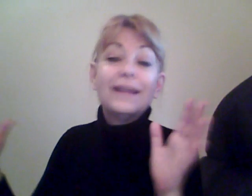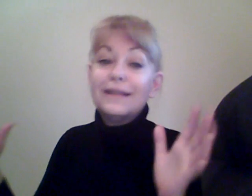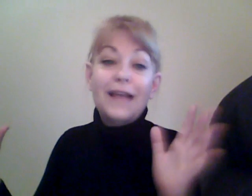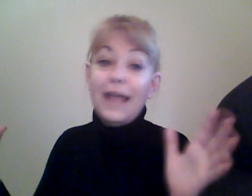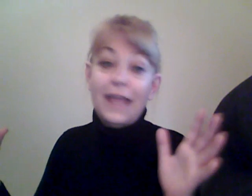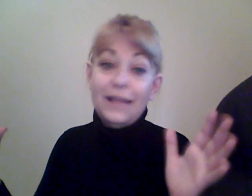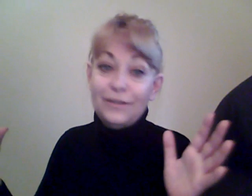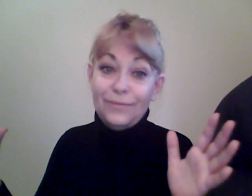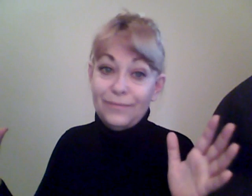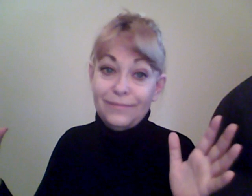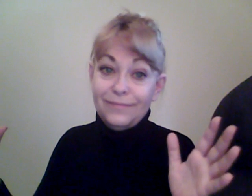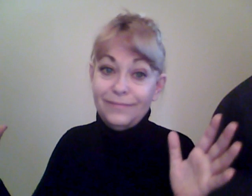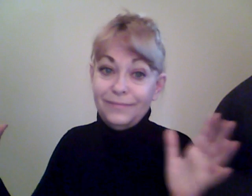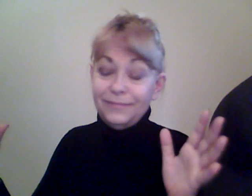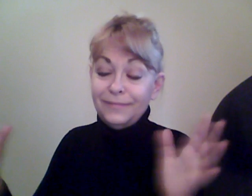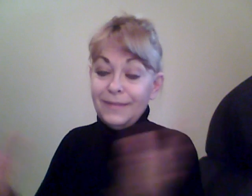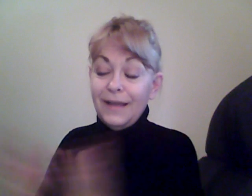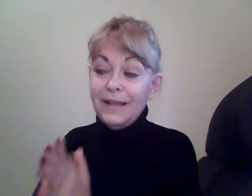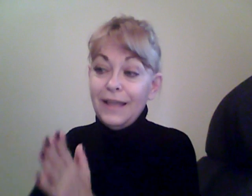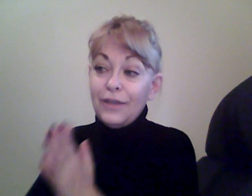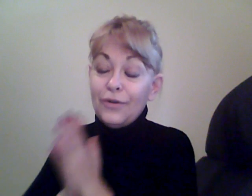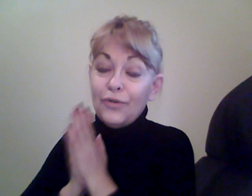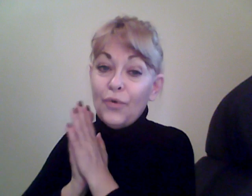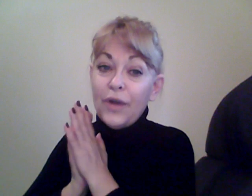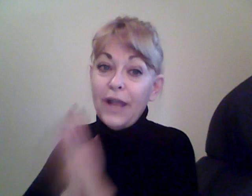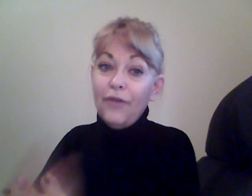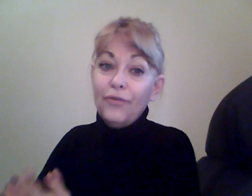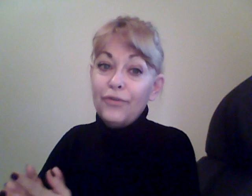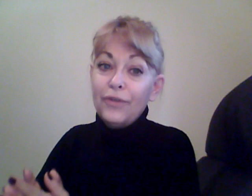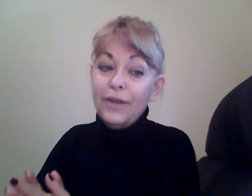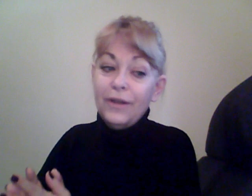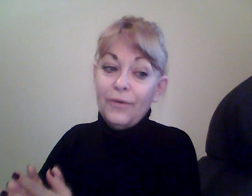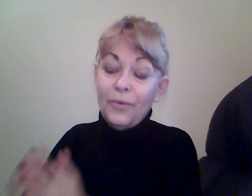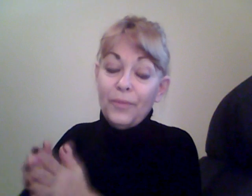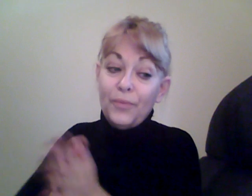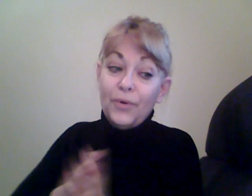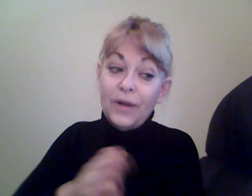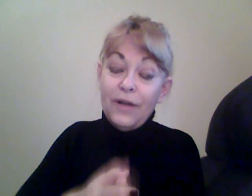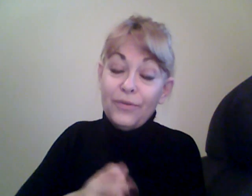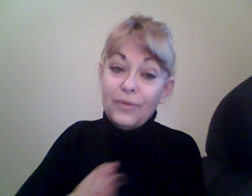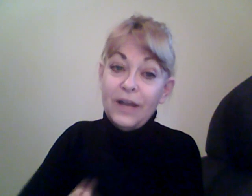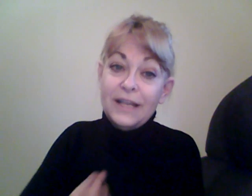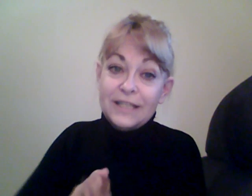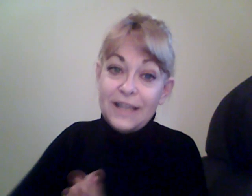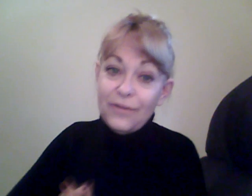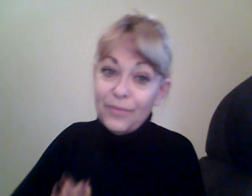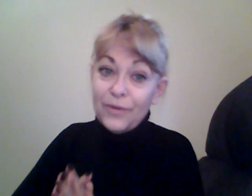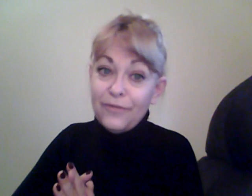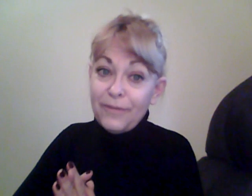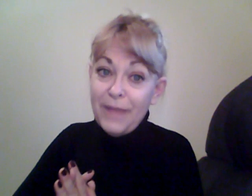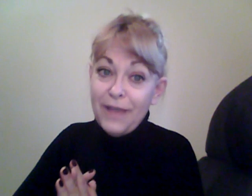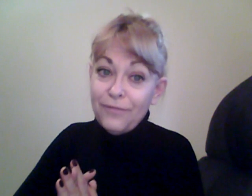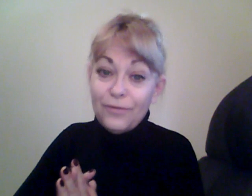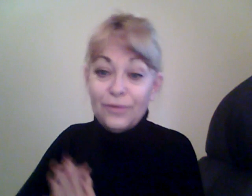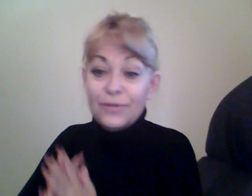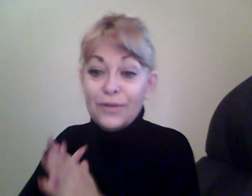I can't do. Like, your, your health, or poor health will guide you down the perfect path for you. So,